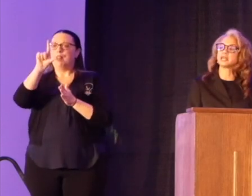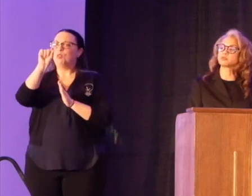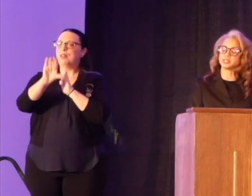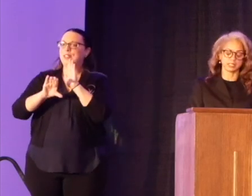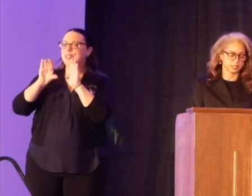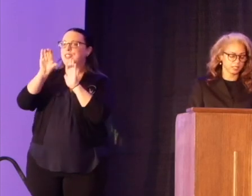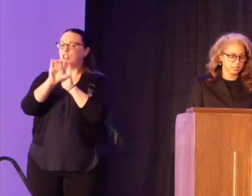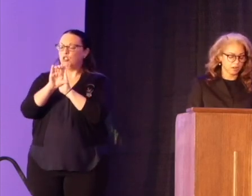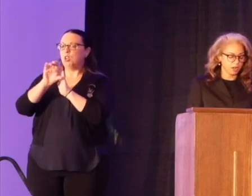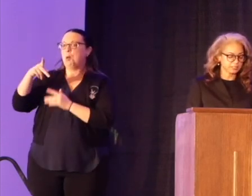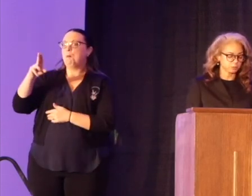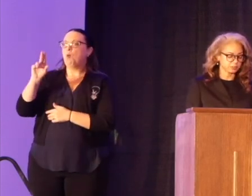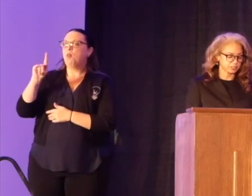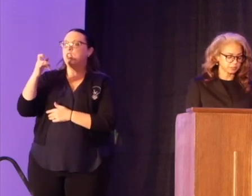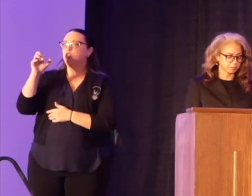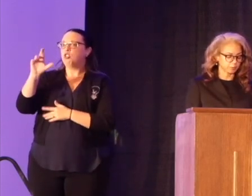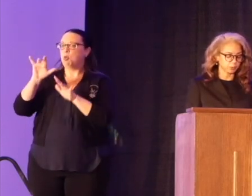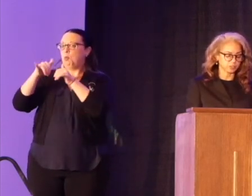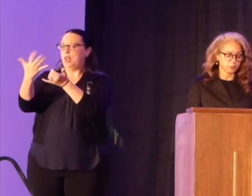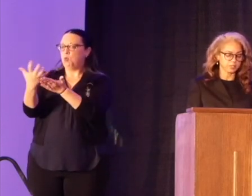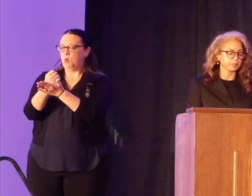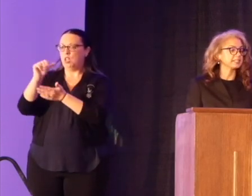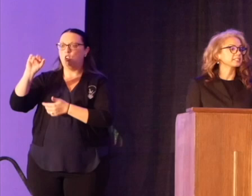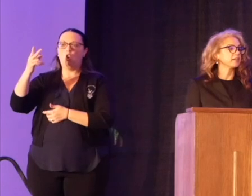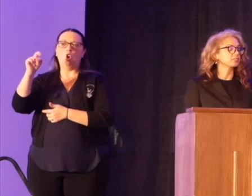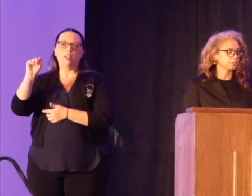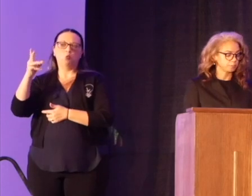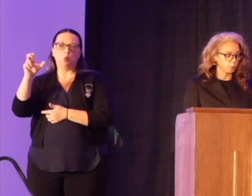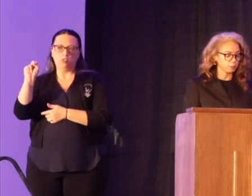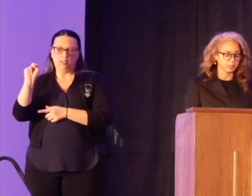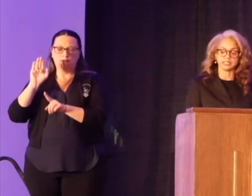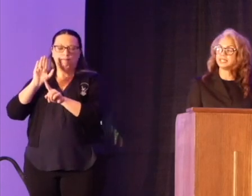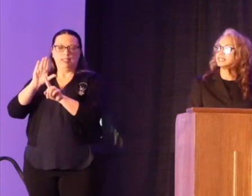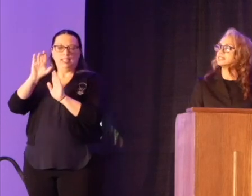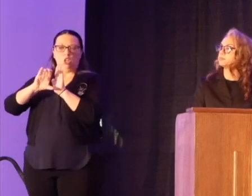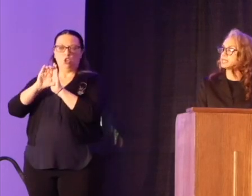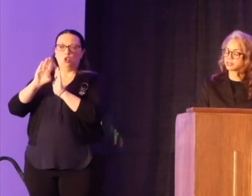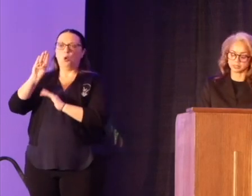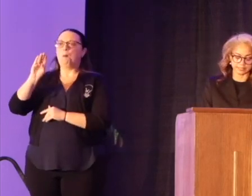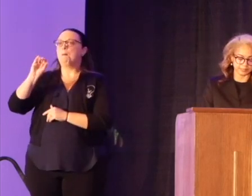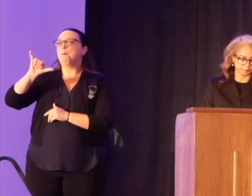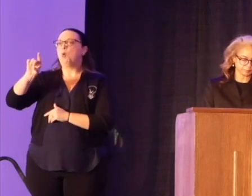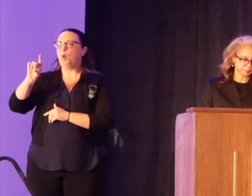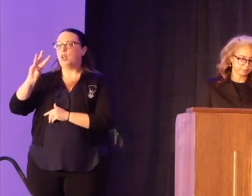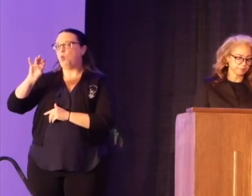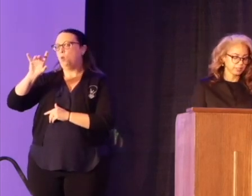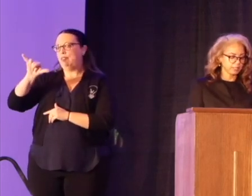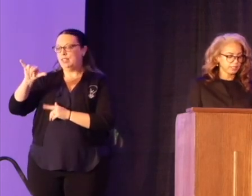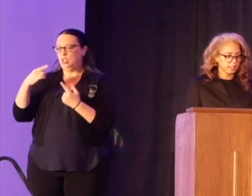Pulitzer Prize winning, August Wilson, words spoken by his character Boy Willie in The Piano Lesson.